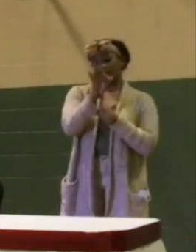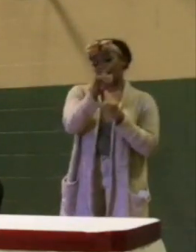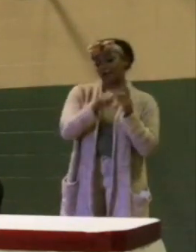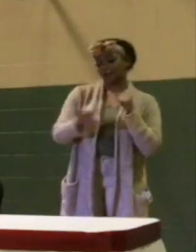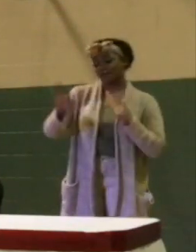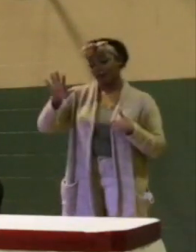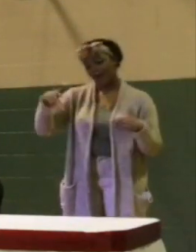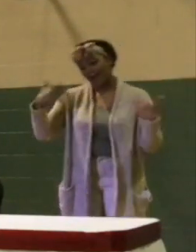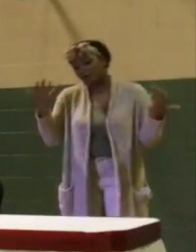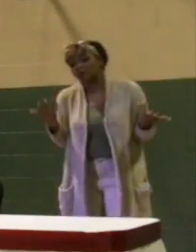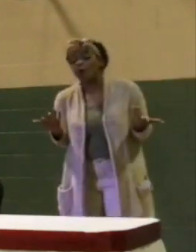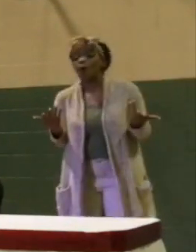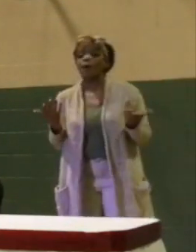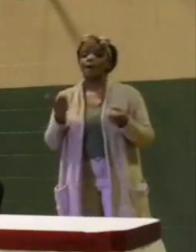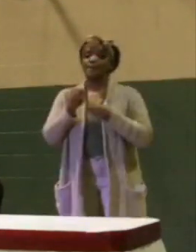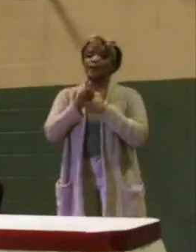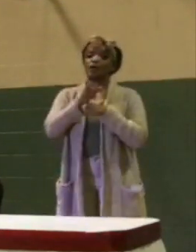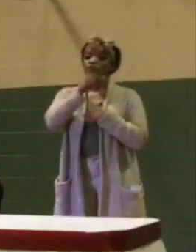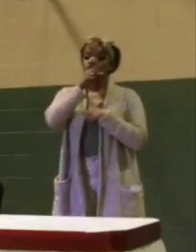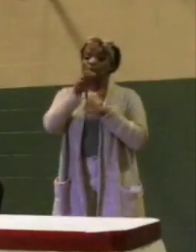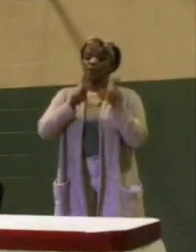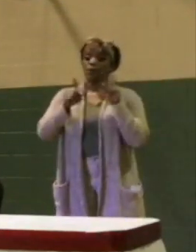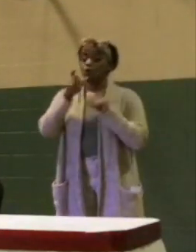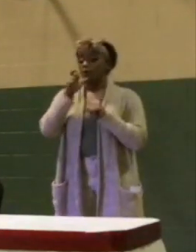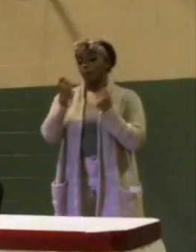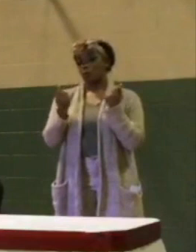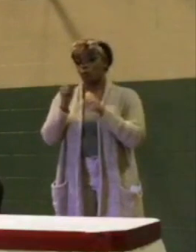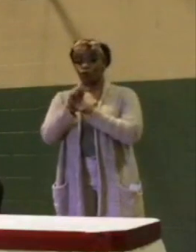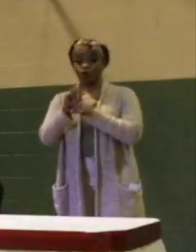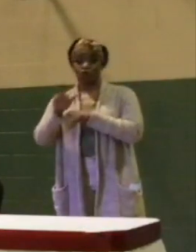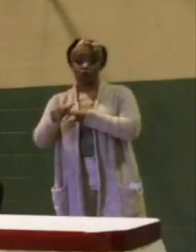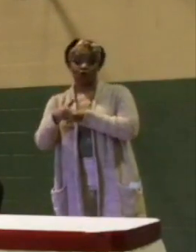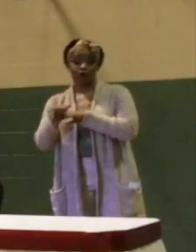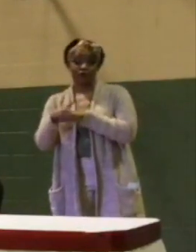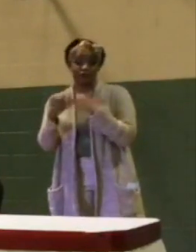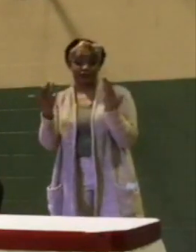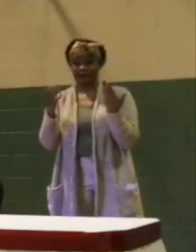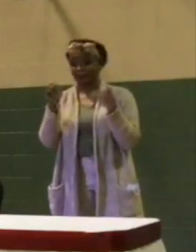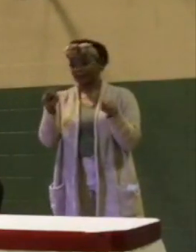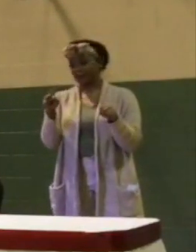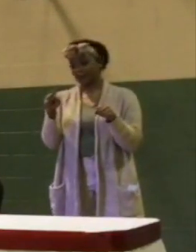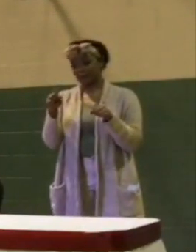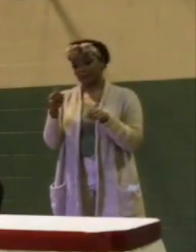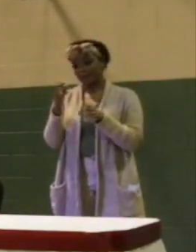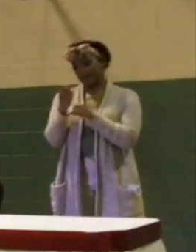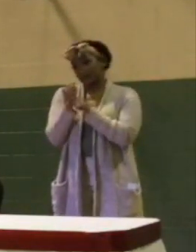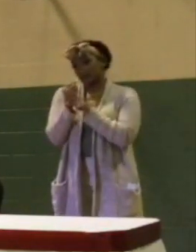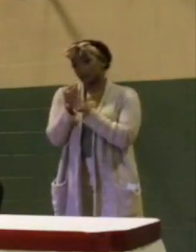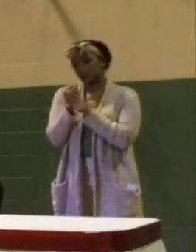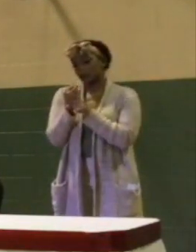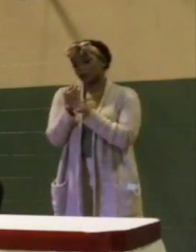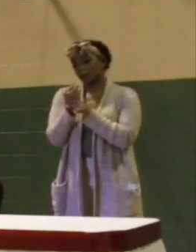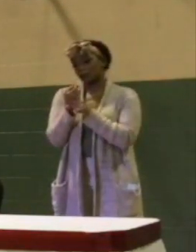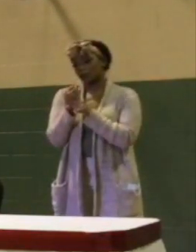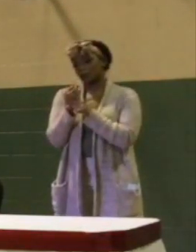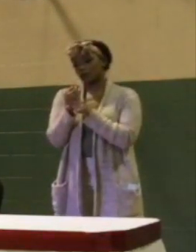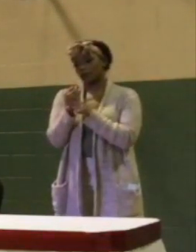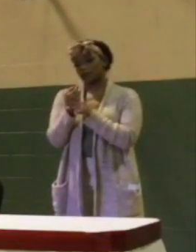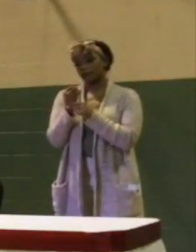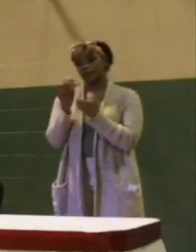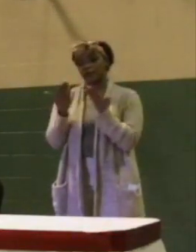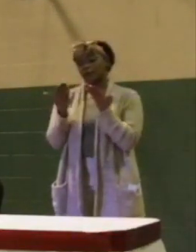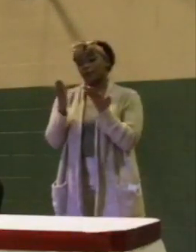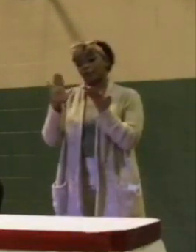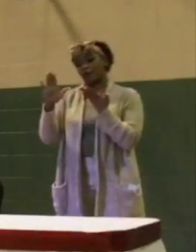making sure that, you know, people who work on third shift are able to get, or second shift, are able to get, you know, maybe their